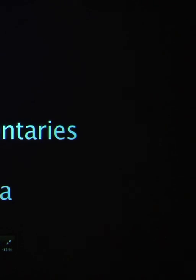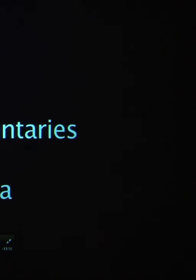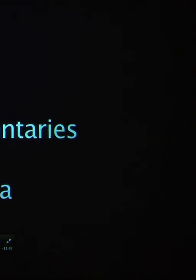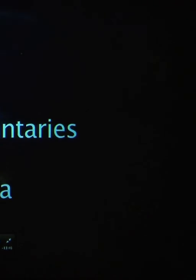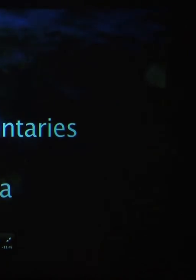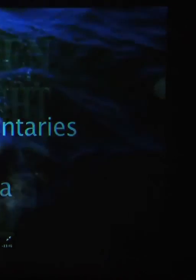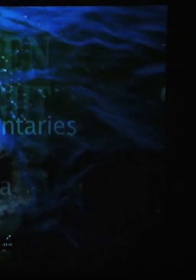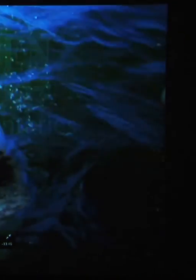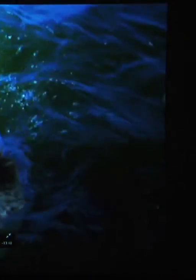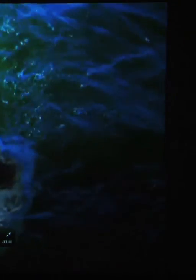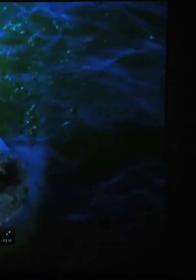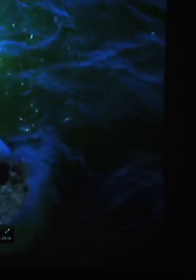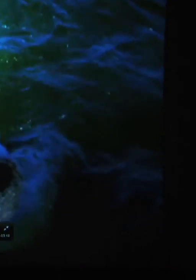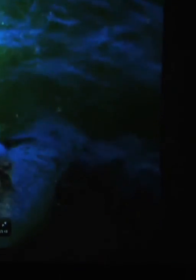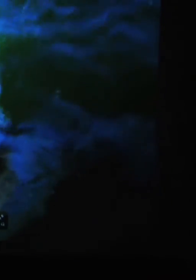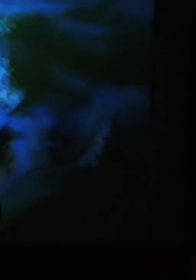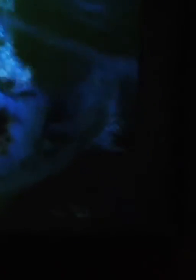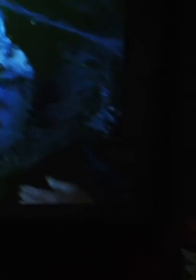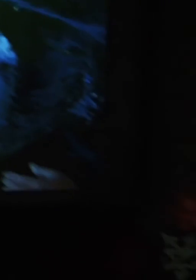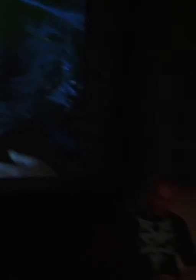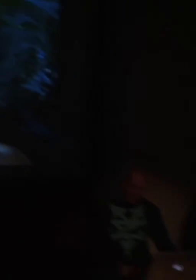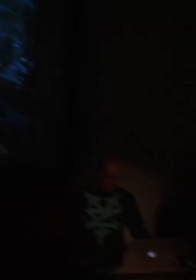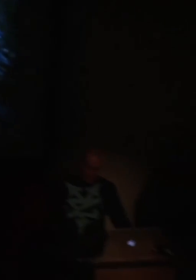Okay. Oops. Turn that off again.